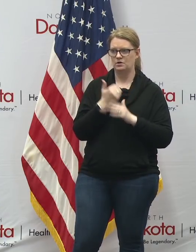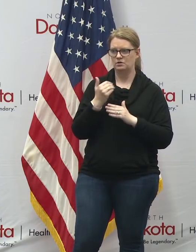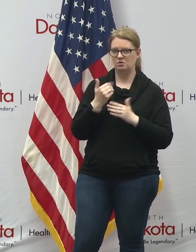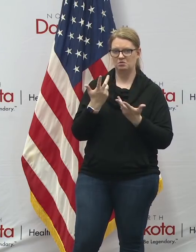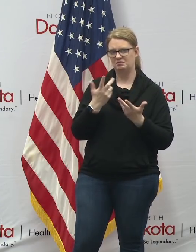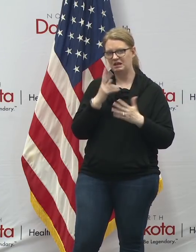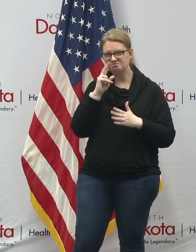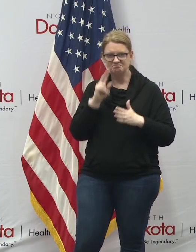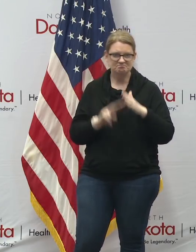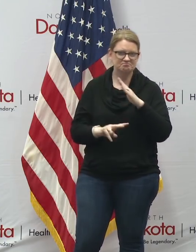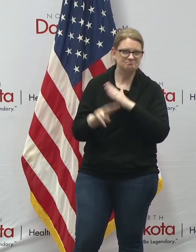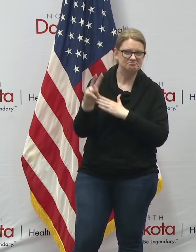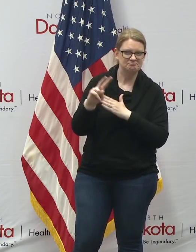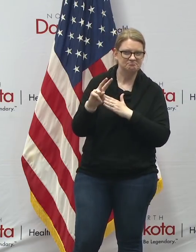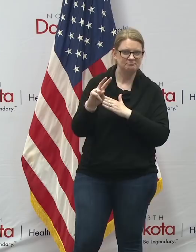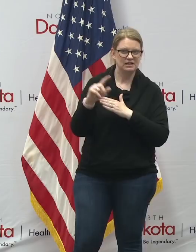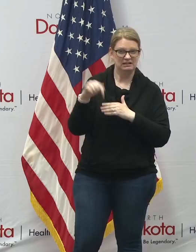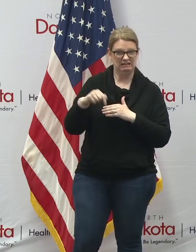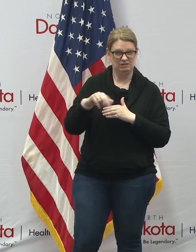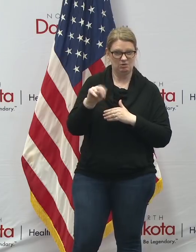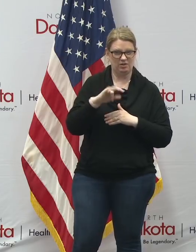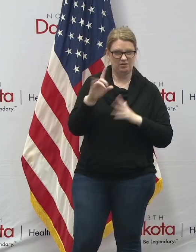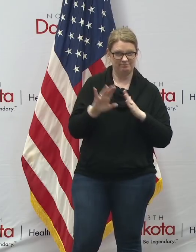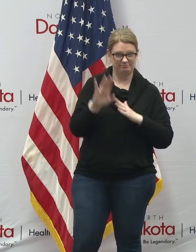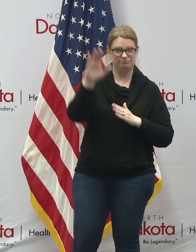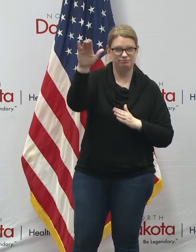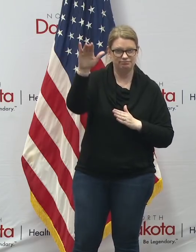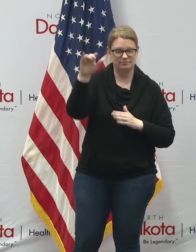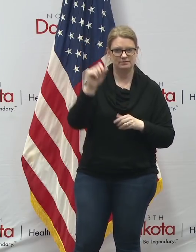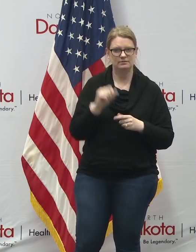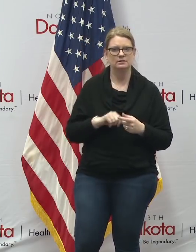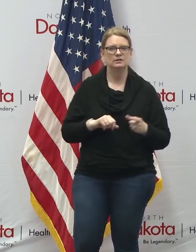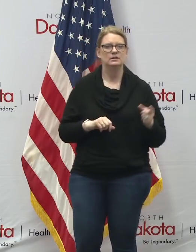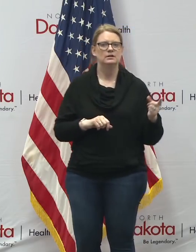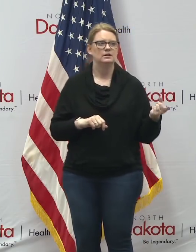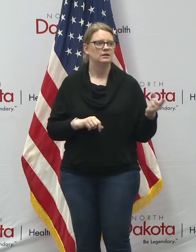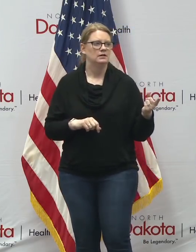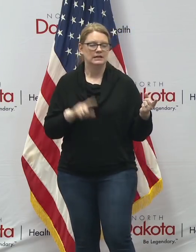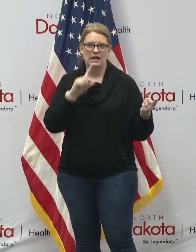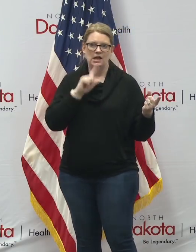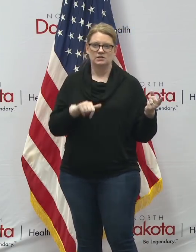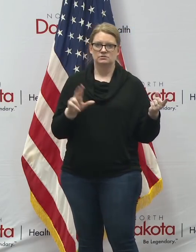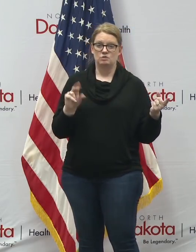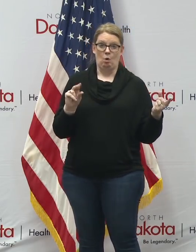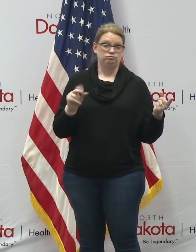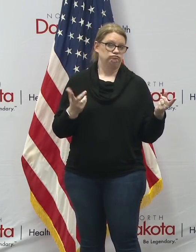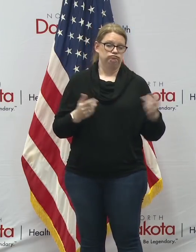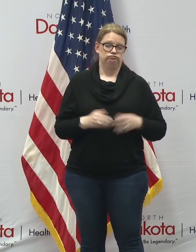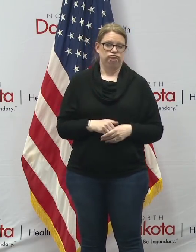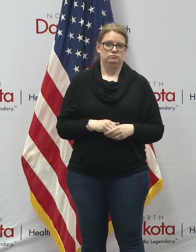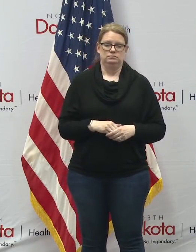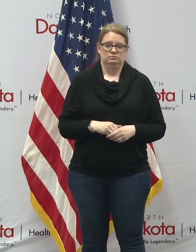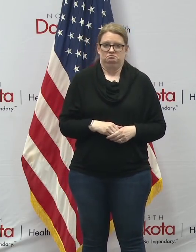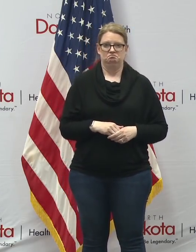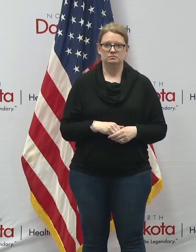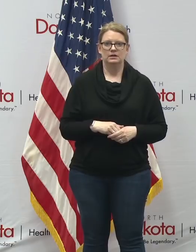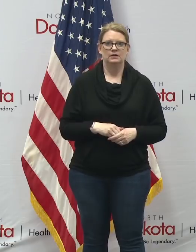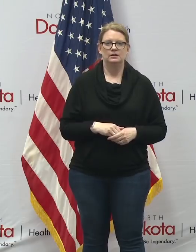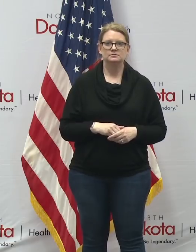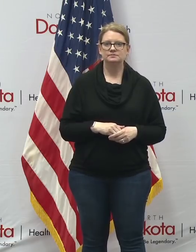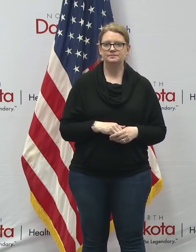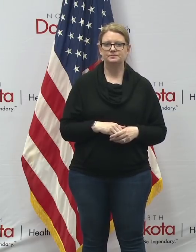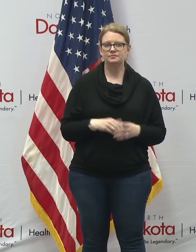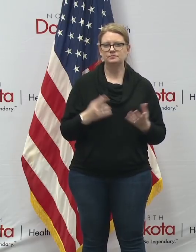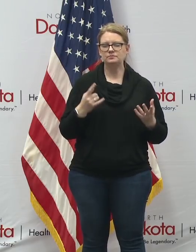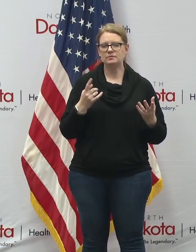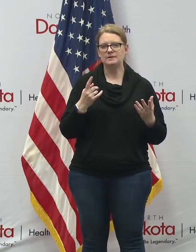dakota might see the peak in coronavirus cases uh the answer to that is no uh we you know we try to